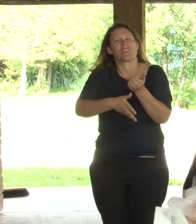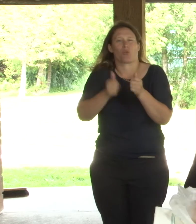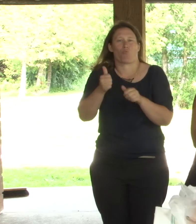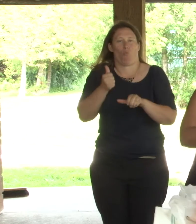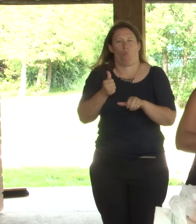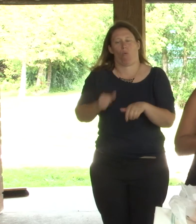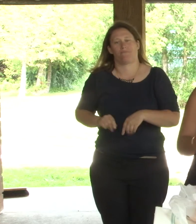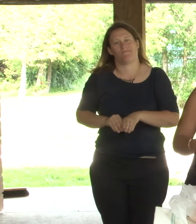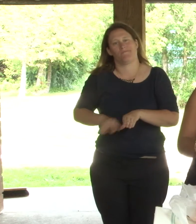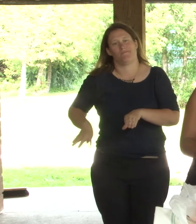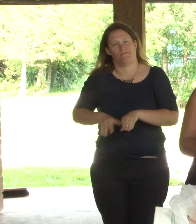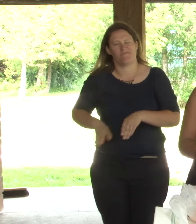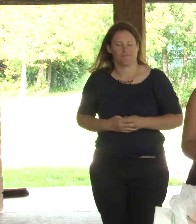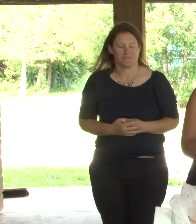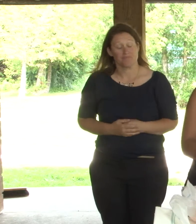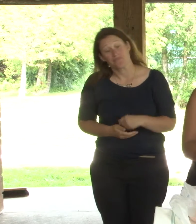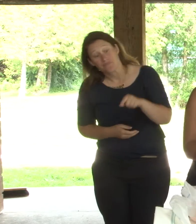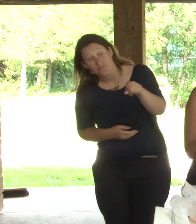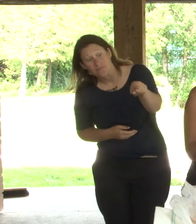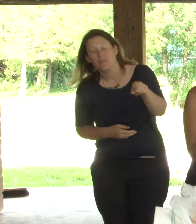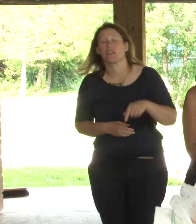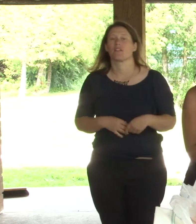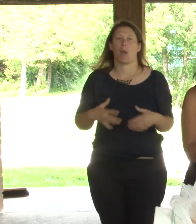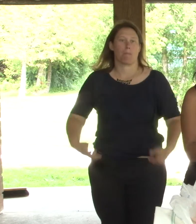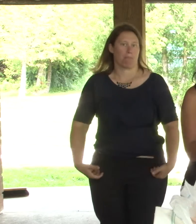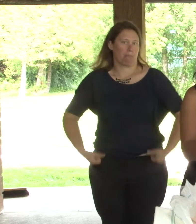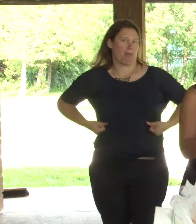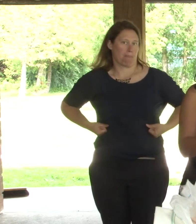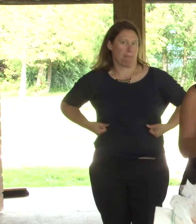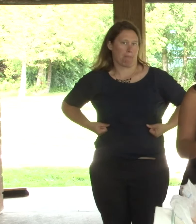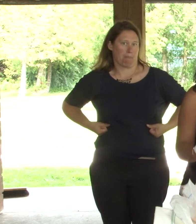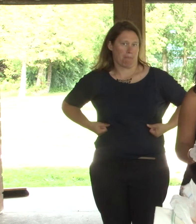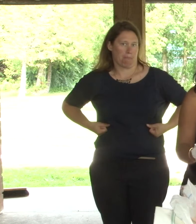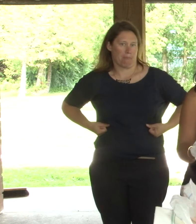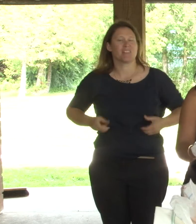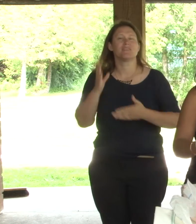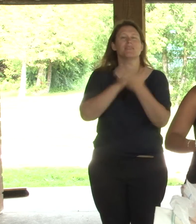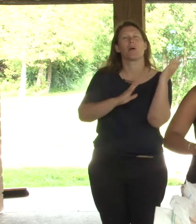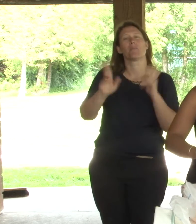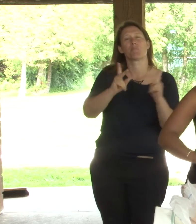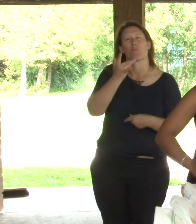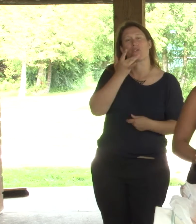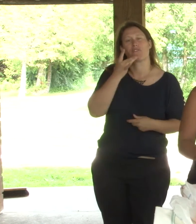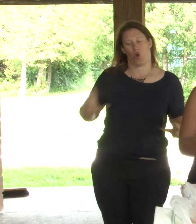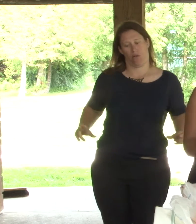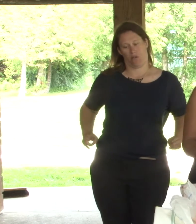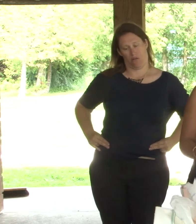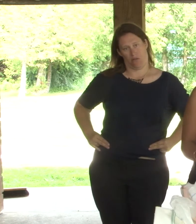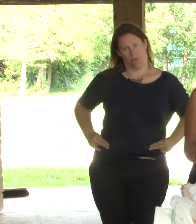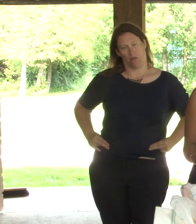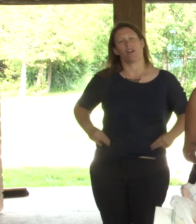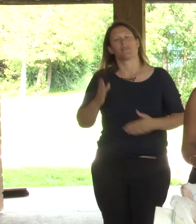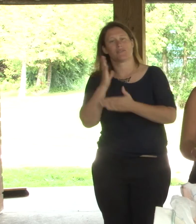Now, this is a different, now this is a pull-up. So some people like pull-up, some people like briefs. Now pull-up, it actually fits like,